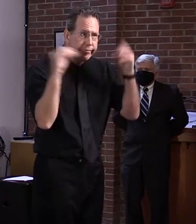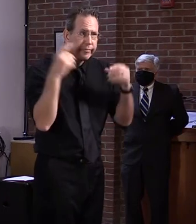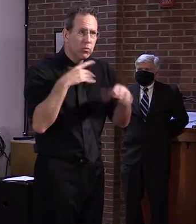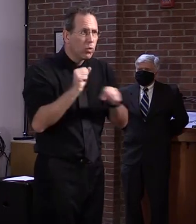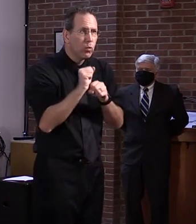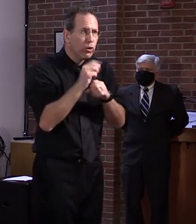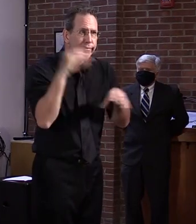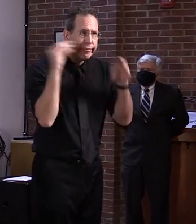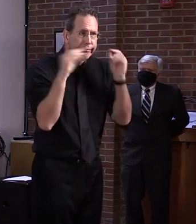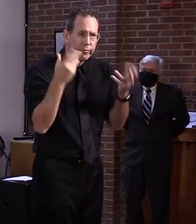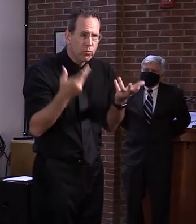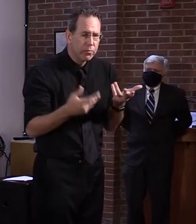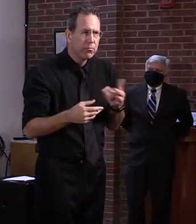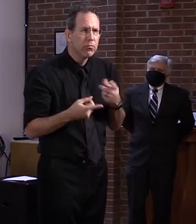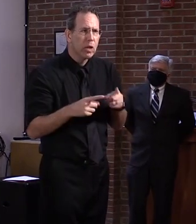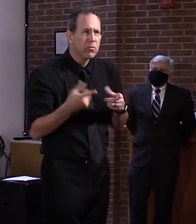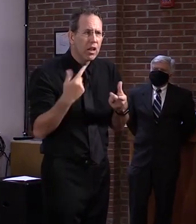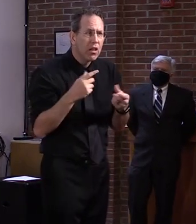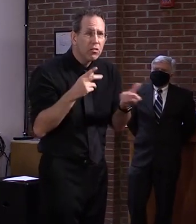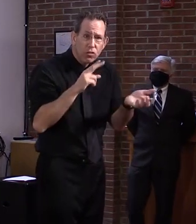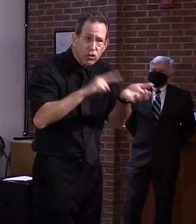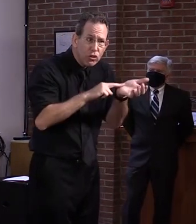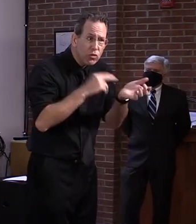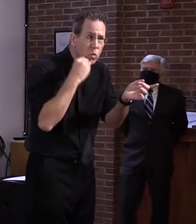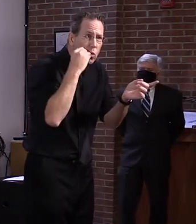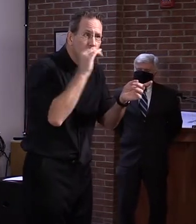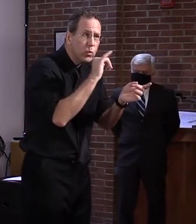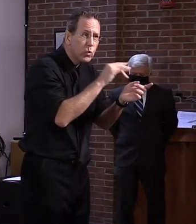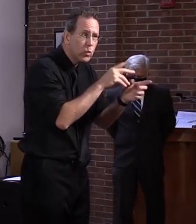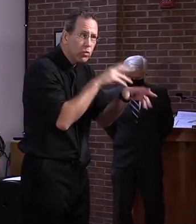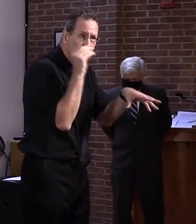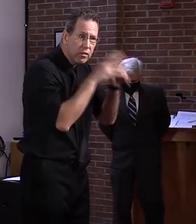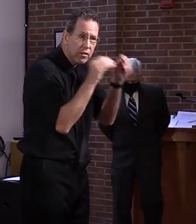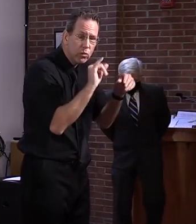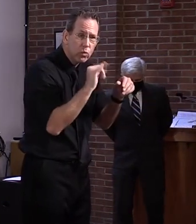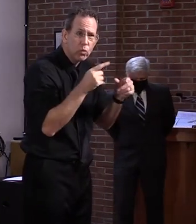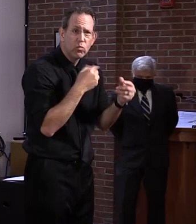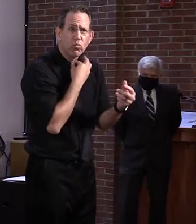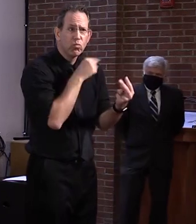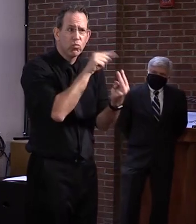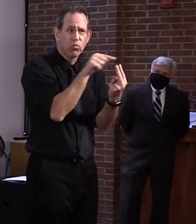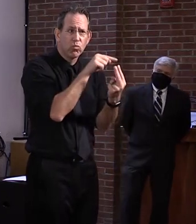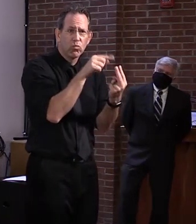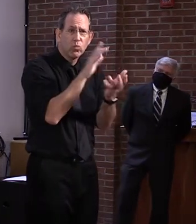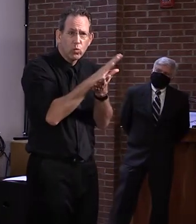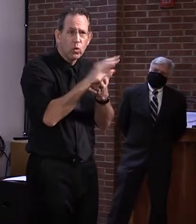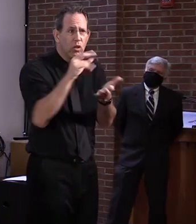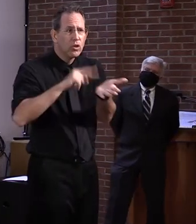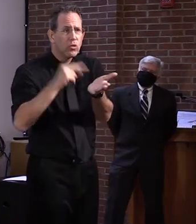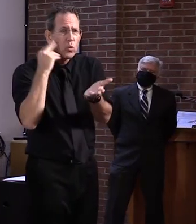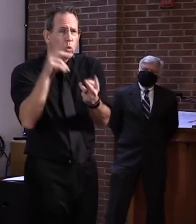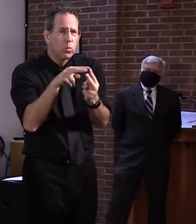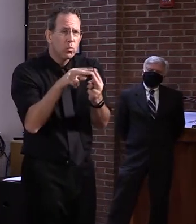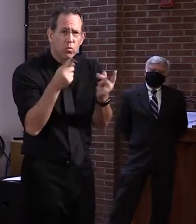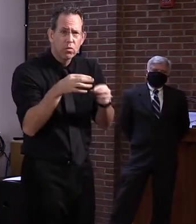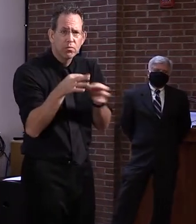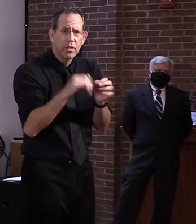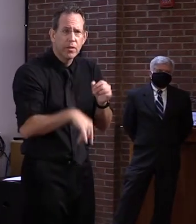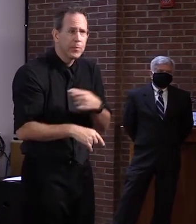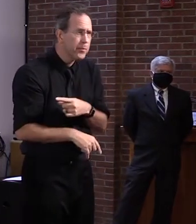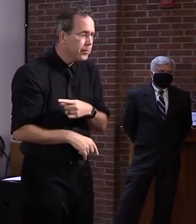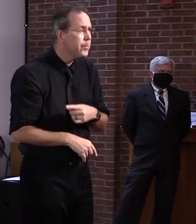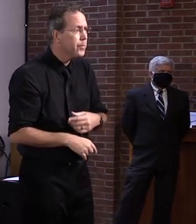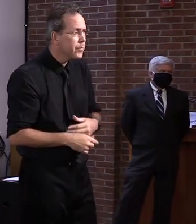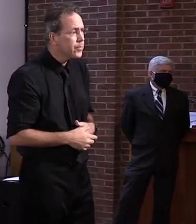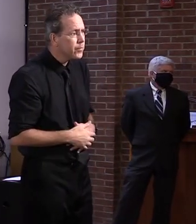Yeah, don't, uh, don't really have a sense of that statewide at the moment. As you mentioned, you're going to a school board meeting tonight. expect those same conversations are playing out,